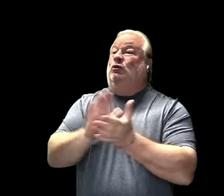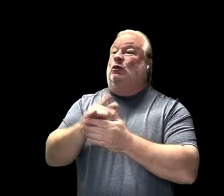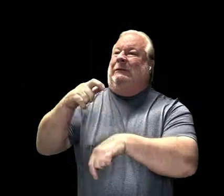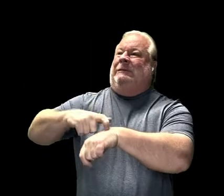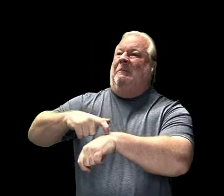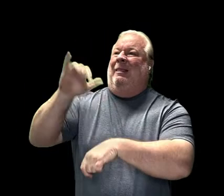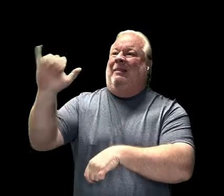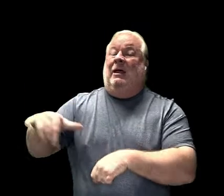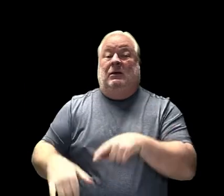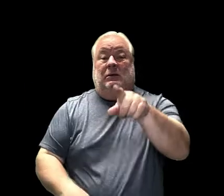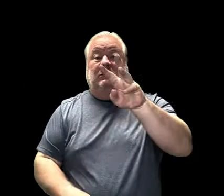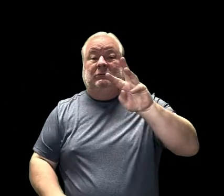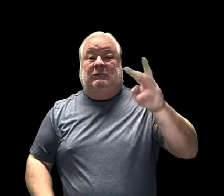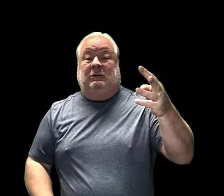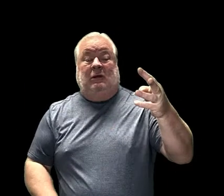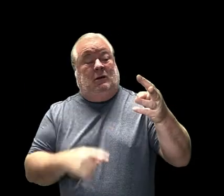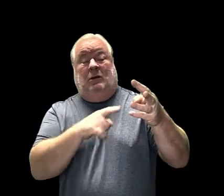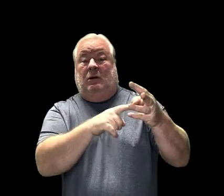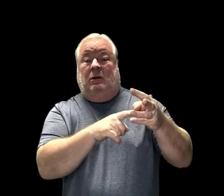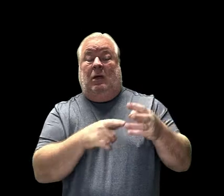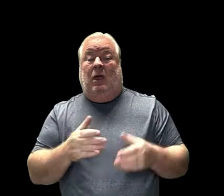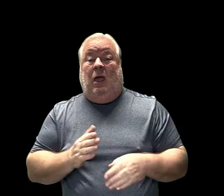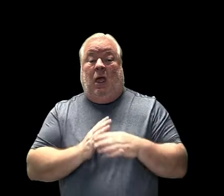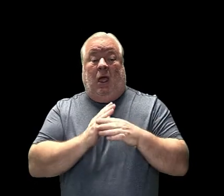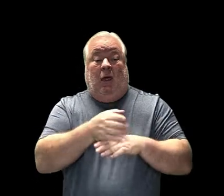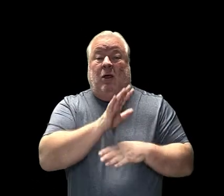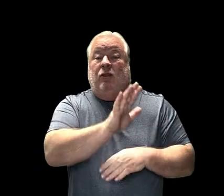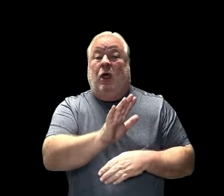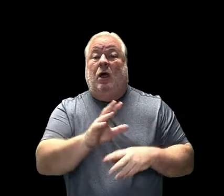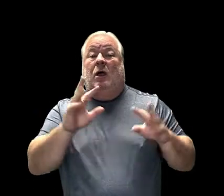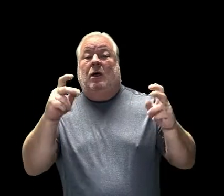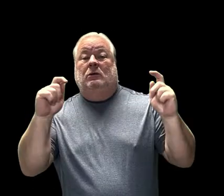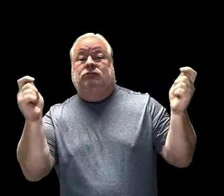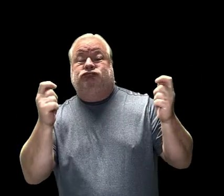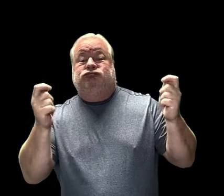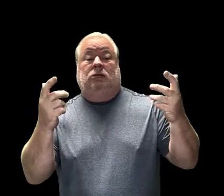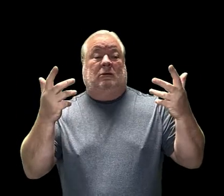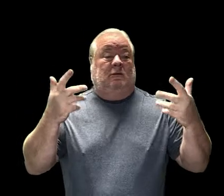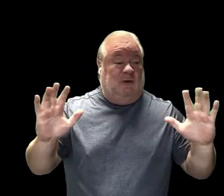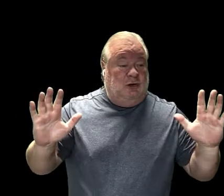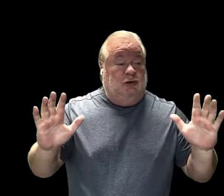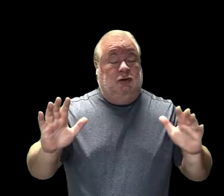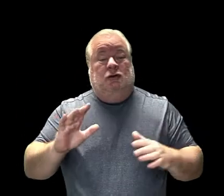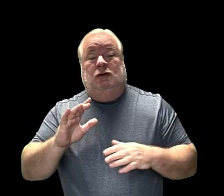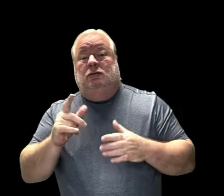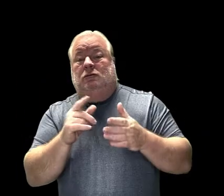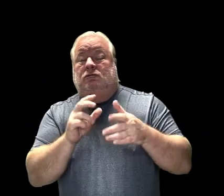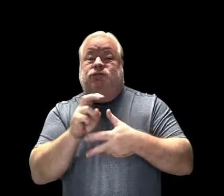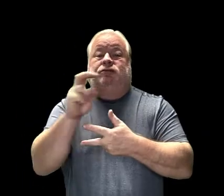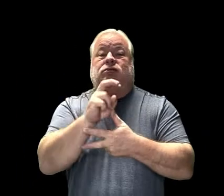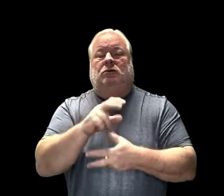If you come sixth grade on Friday after your promotion, you will be dismissed at 1205.